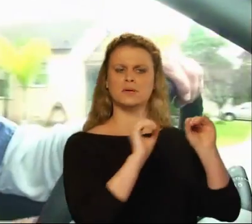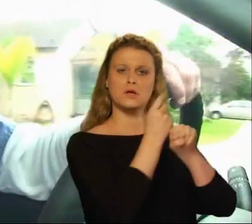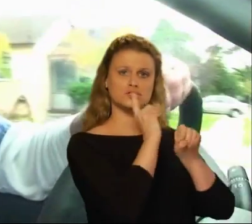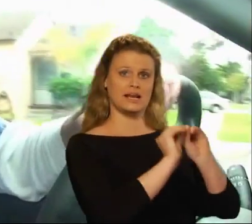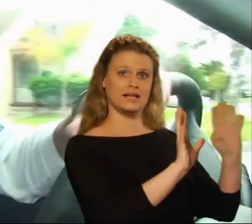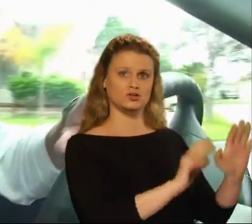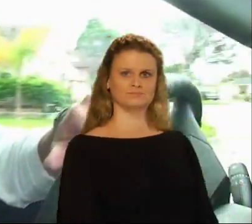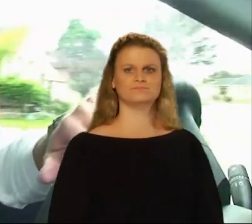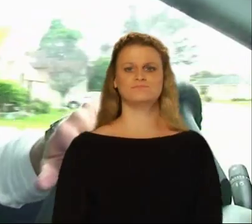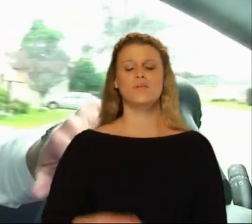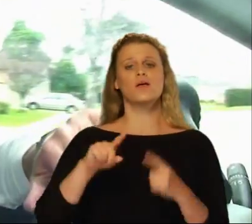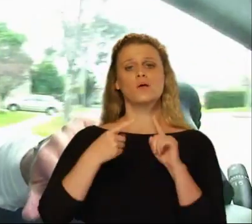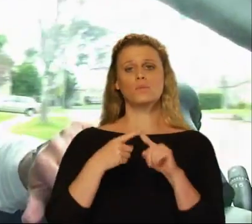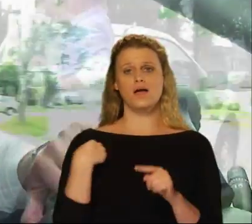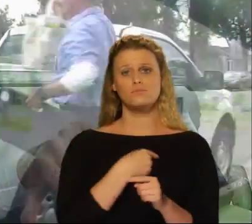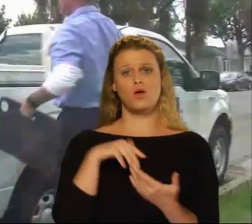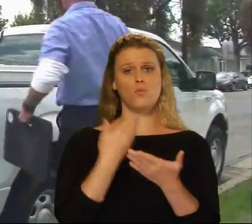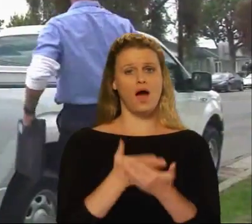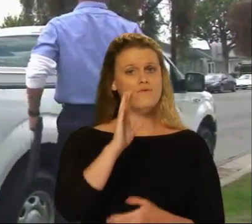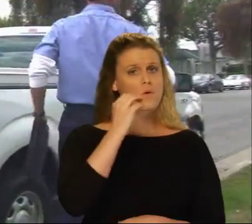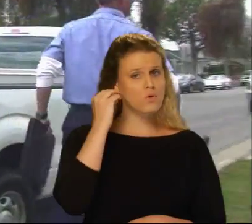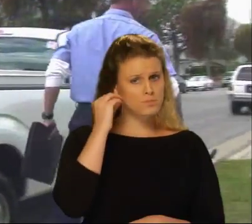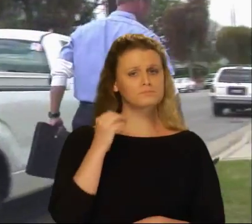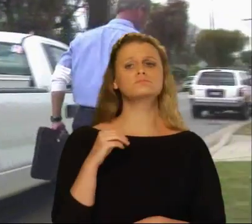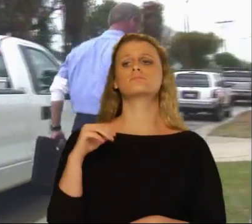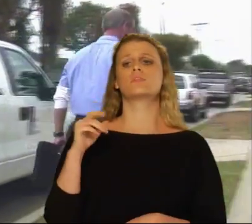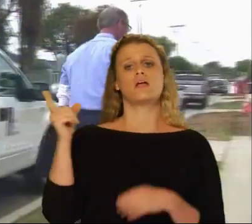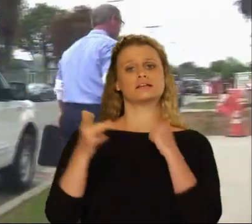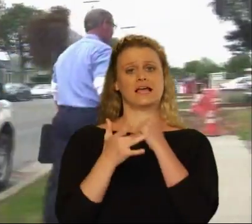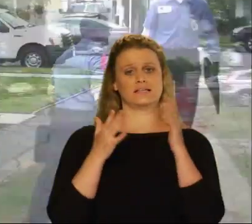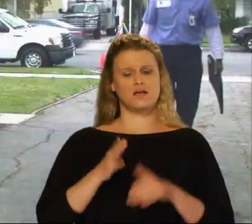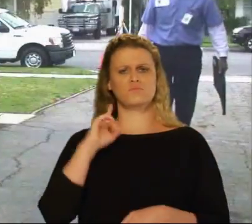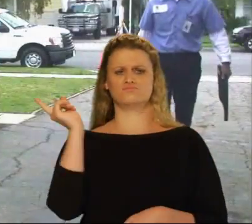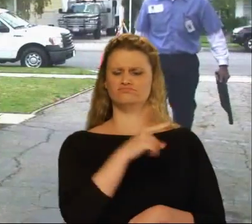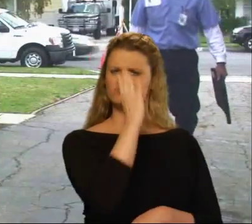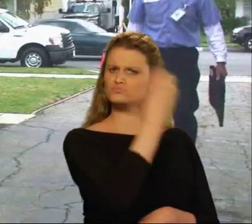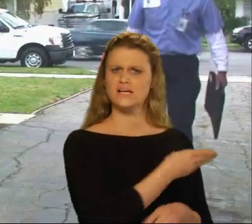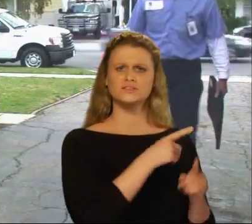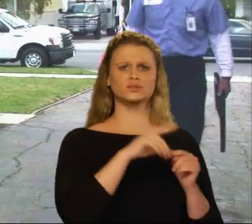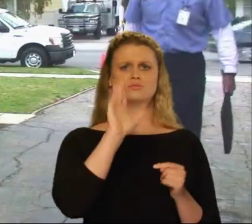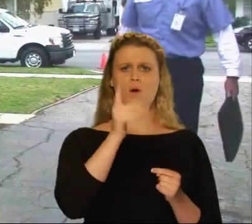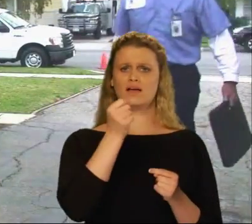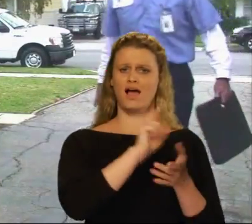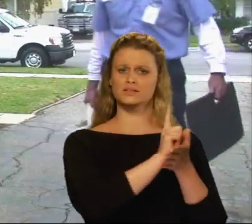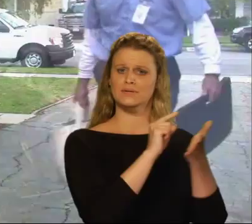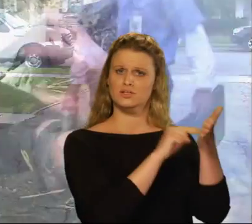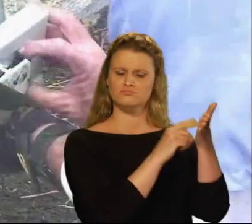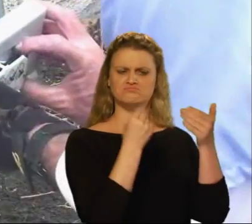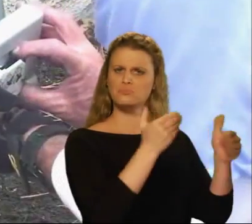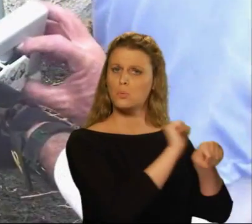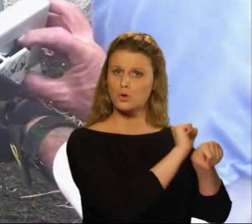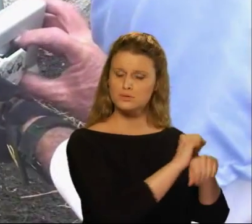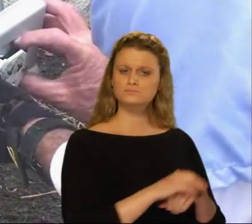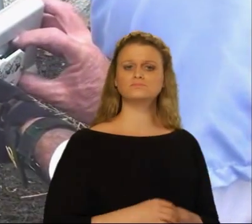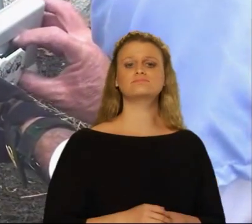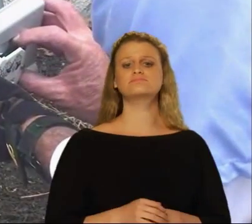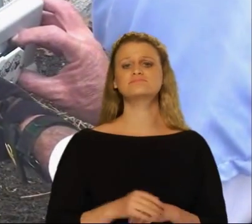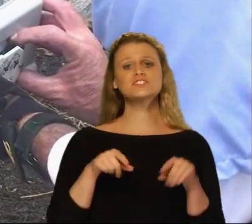When we arrive at your home, one of our technicians will go directly to the gas meter and perform the work. During the process,